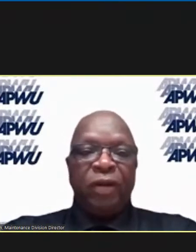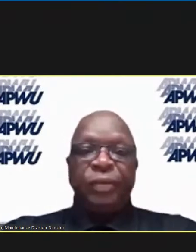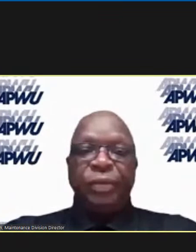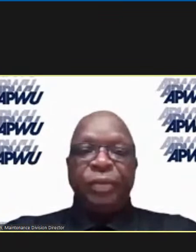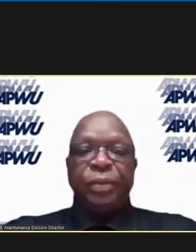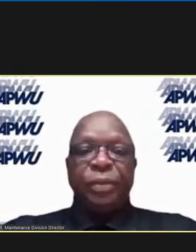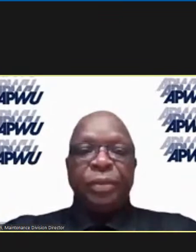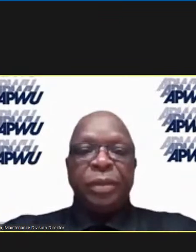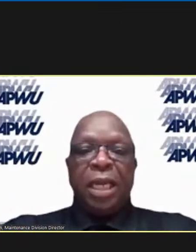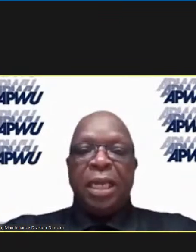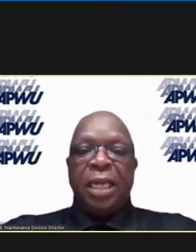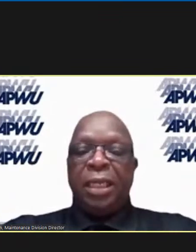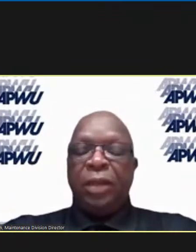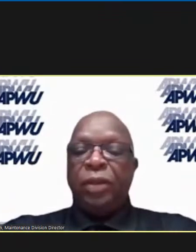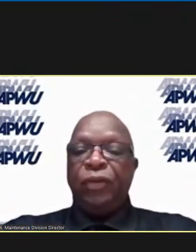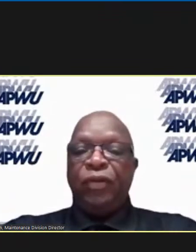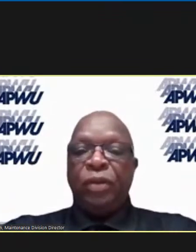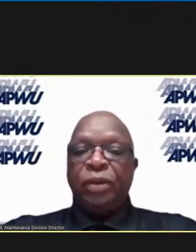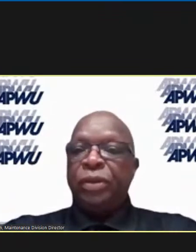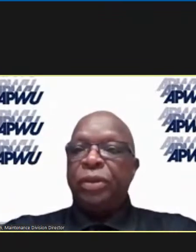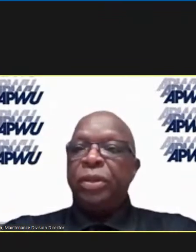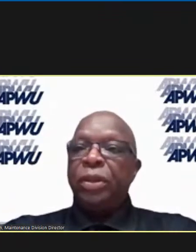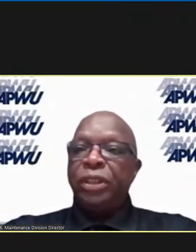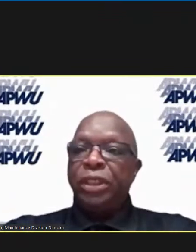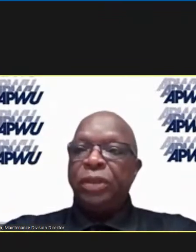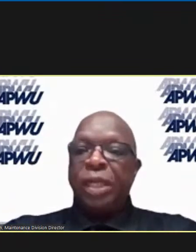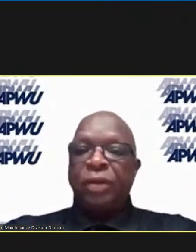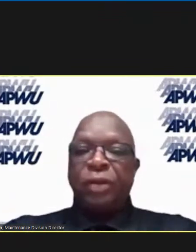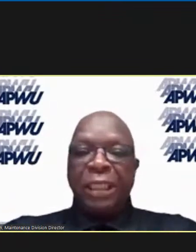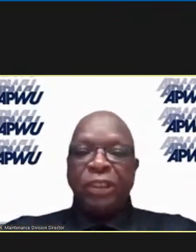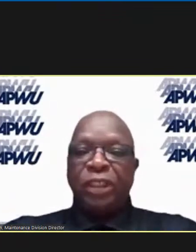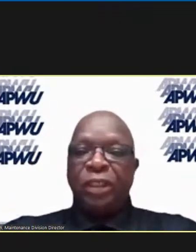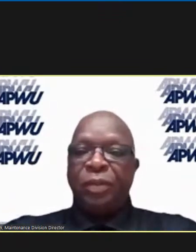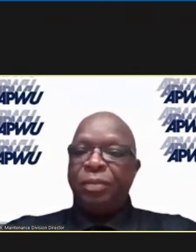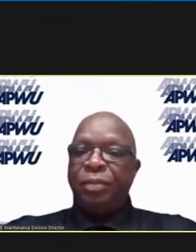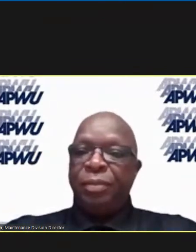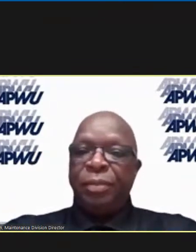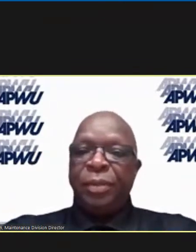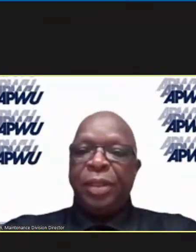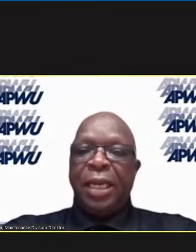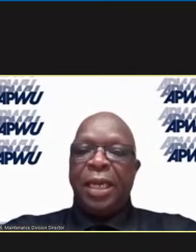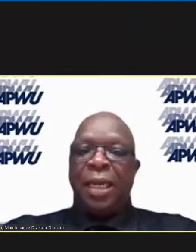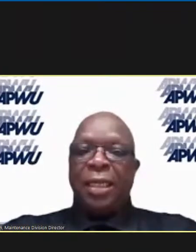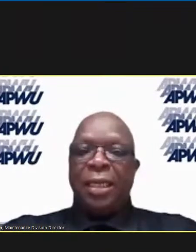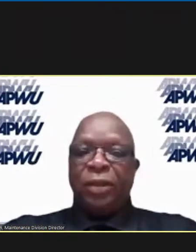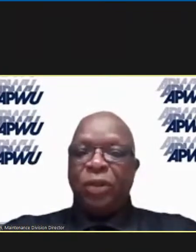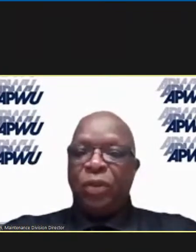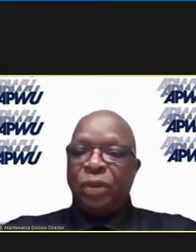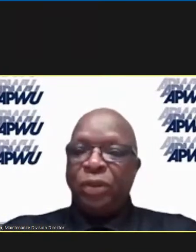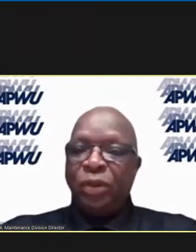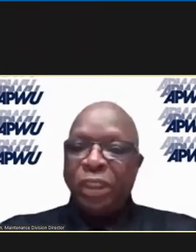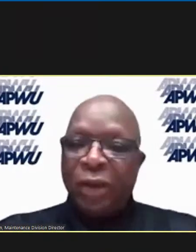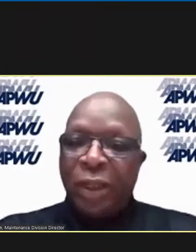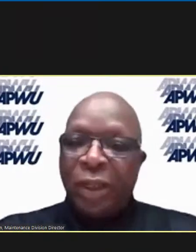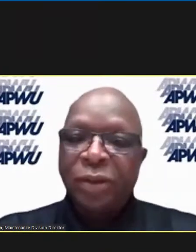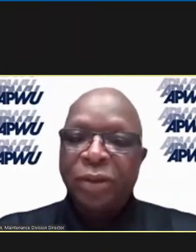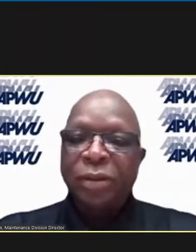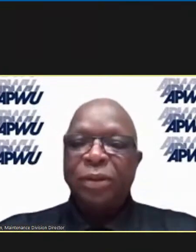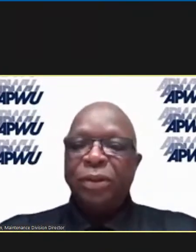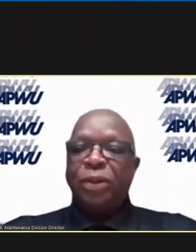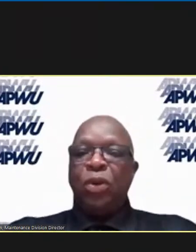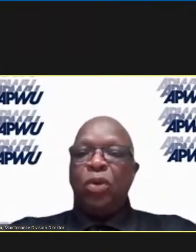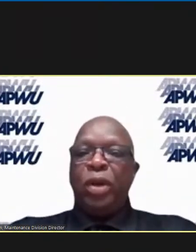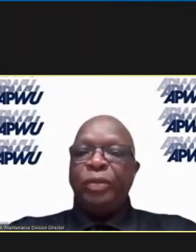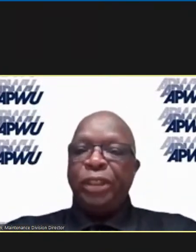article 12. And we look forward to continuing that relationship. And I also want to do a shout out